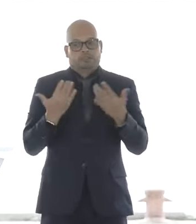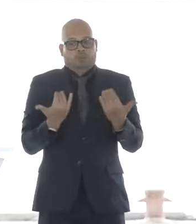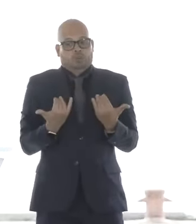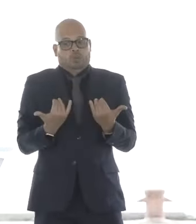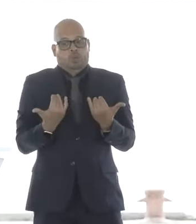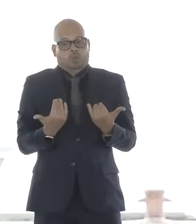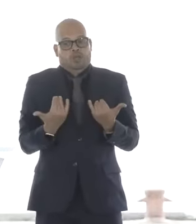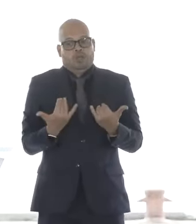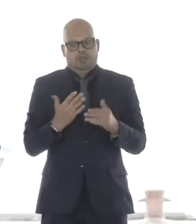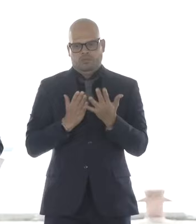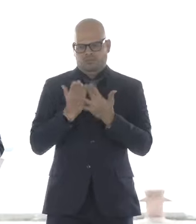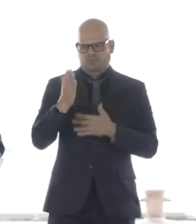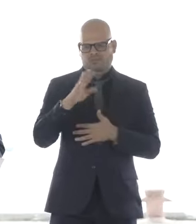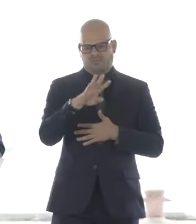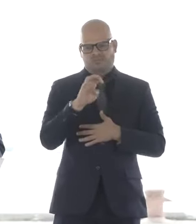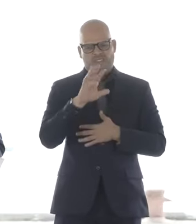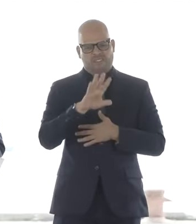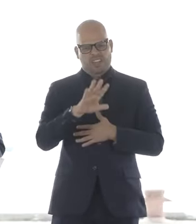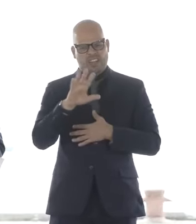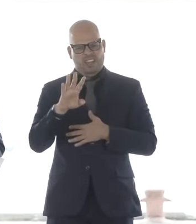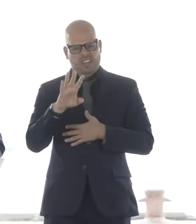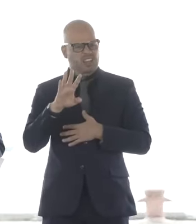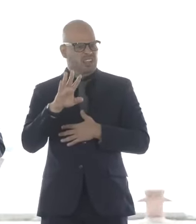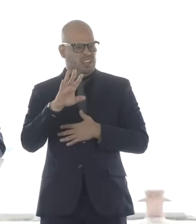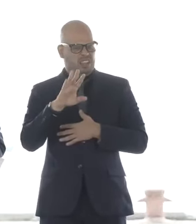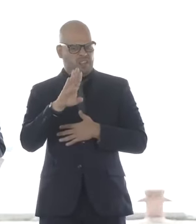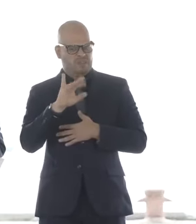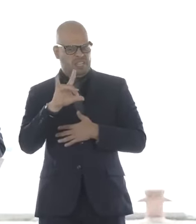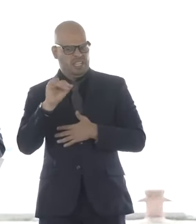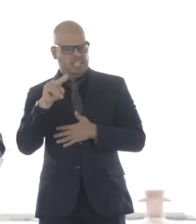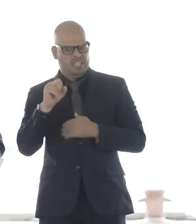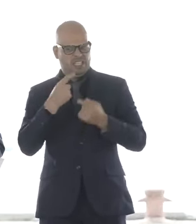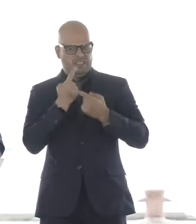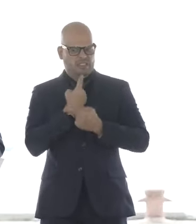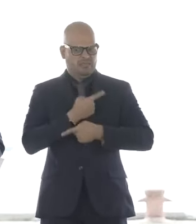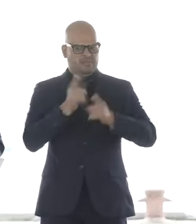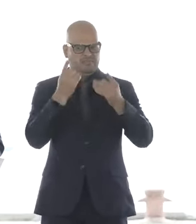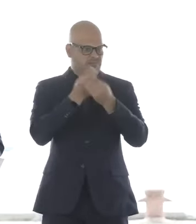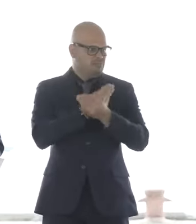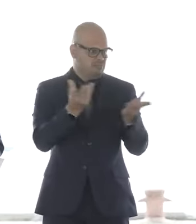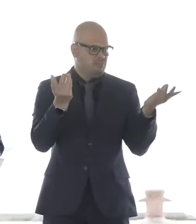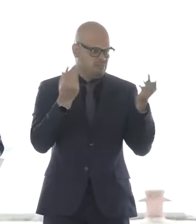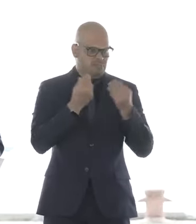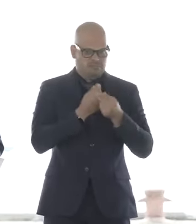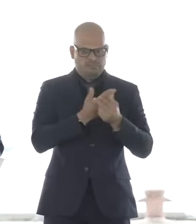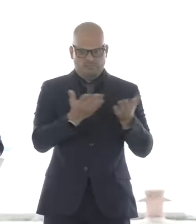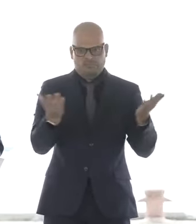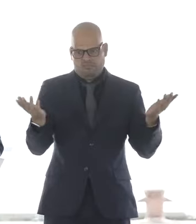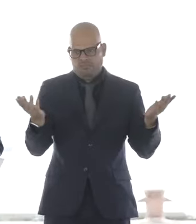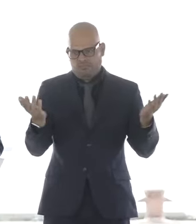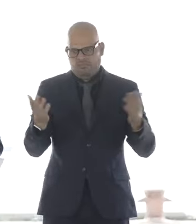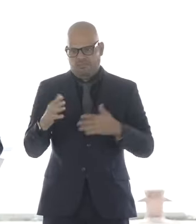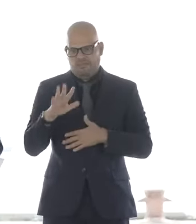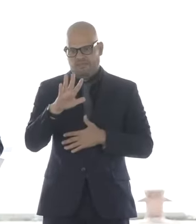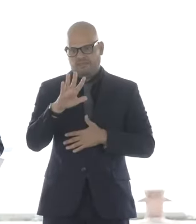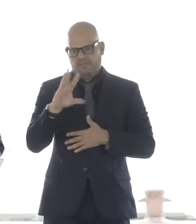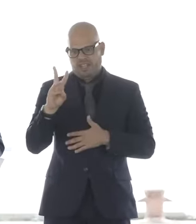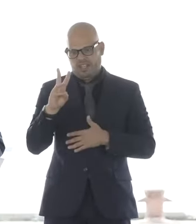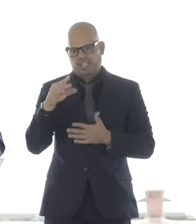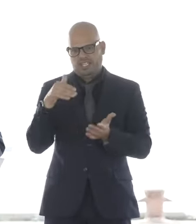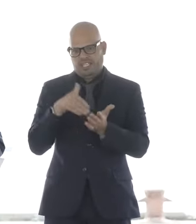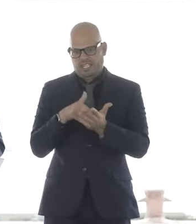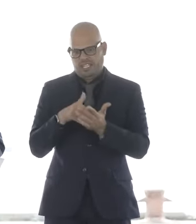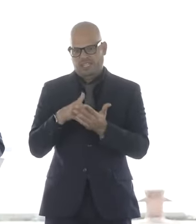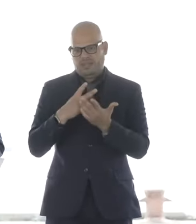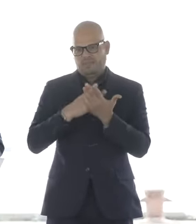in BIL funding has been announced to over 56,000 projects and awards across 4,500 communities